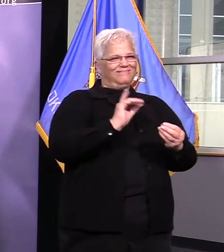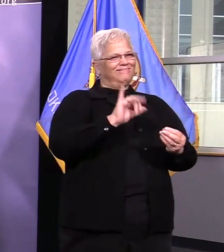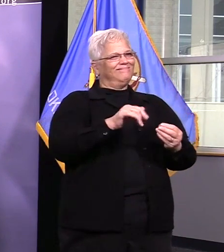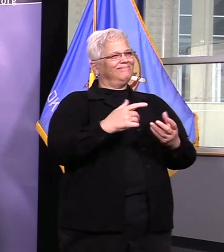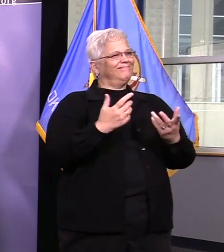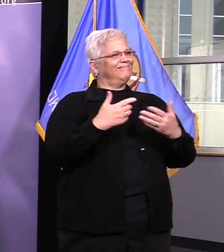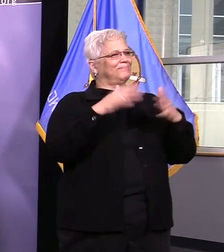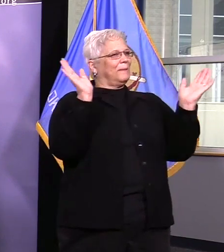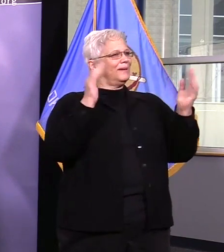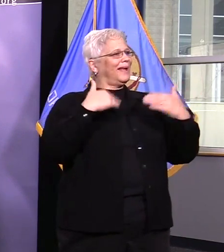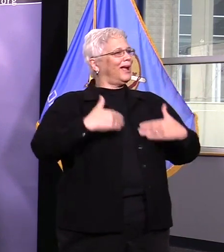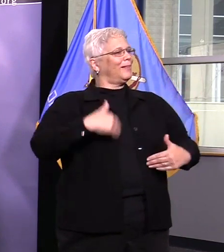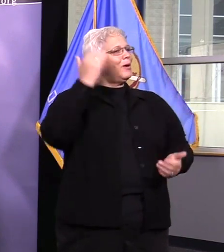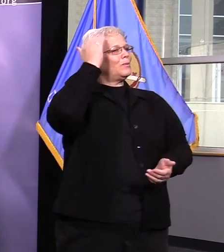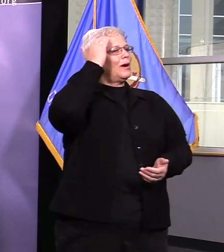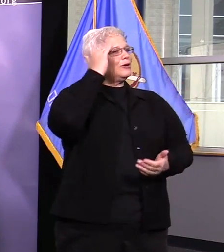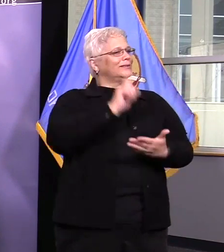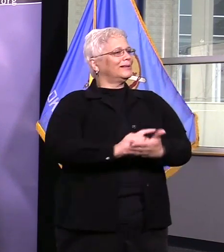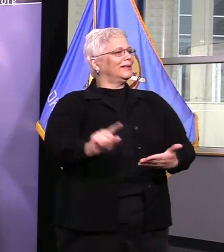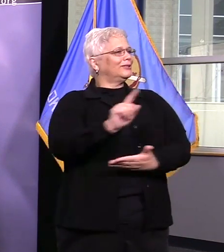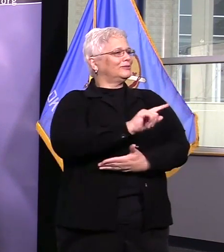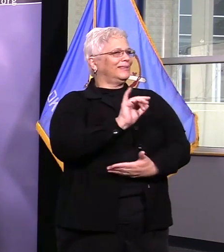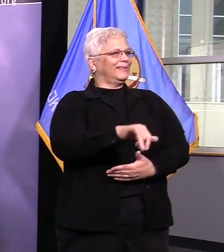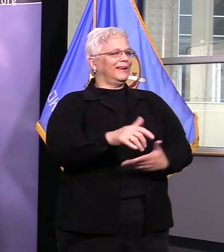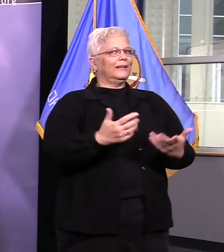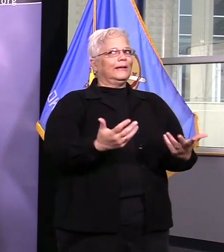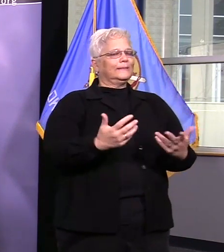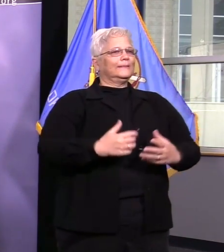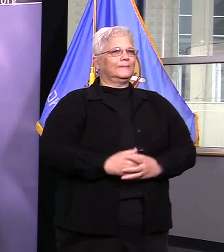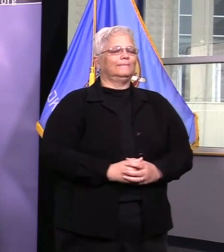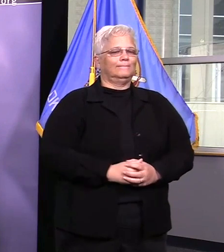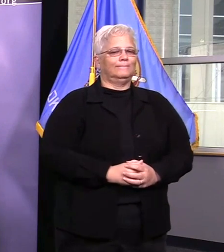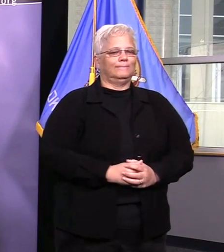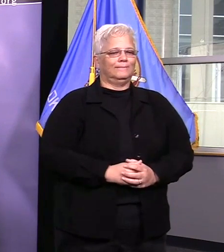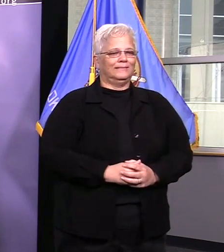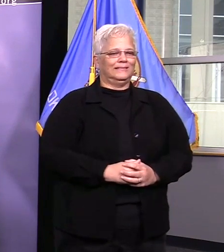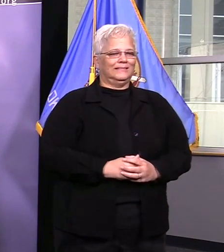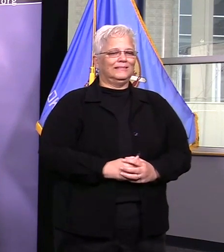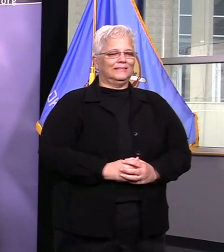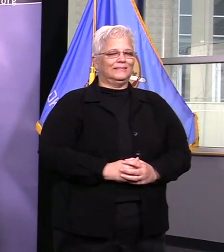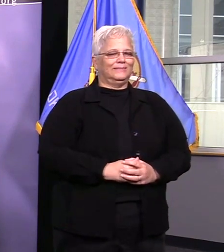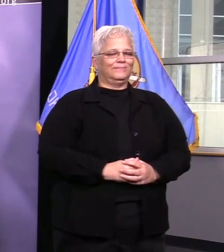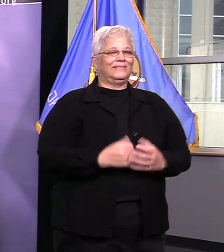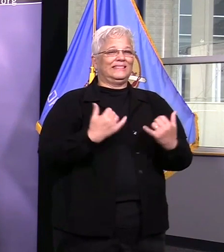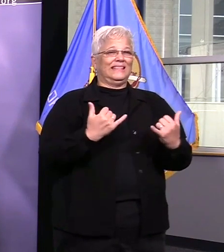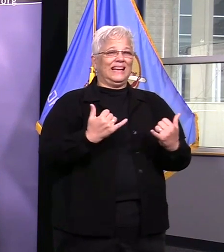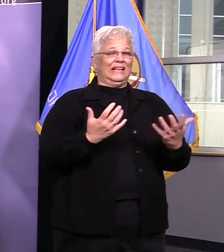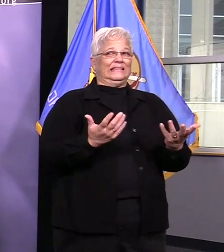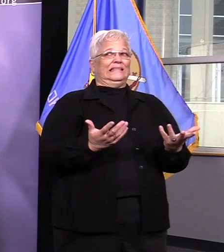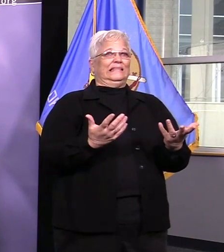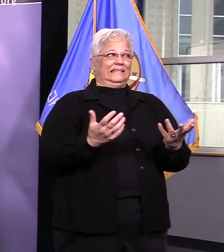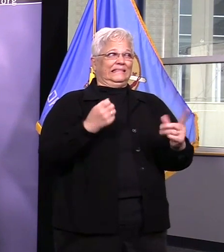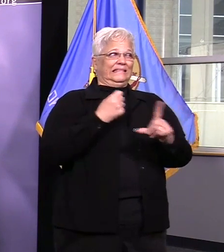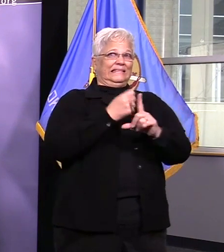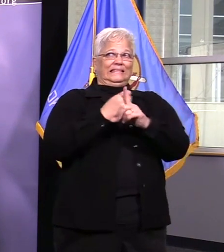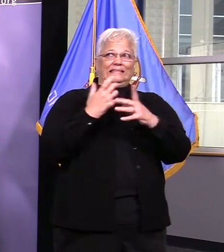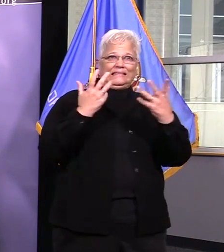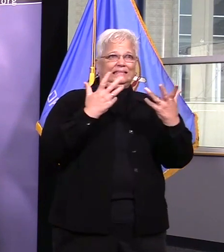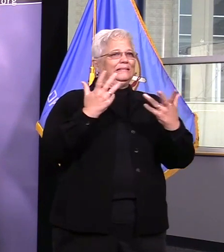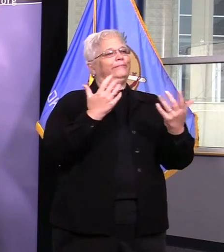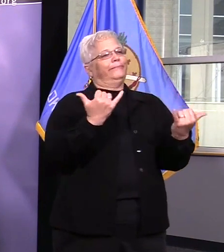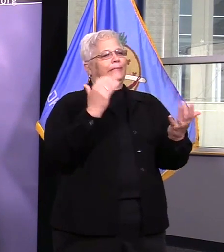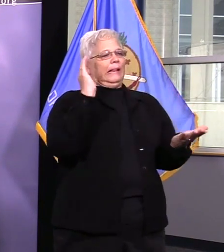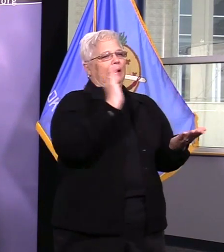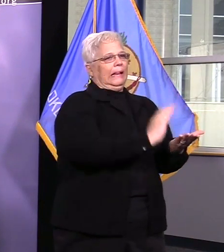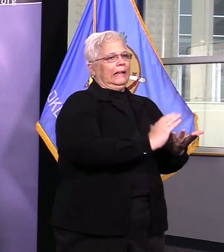but please know that our essential services are still here for you. Our WIC offices are able to serve you online and over the phone